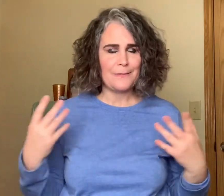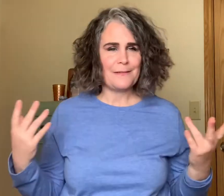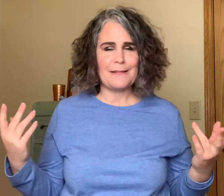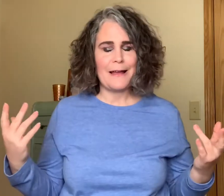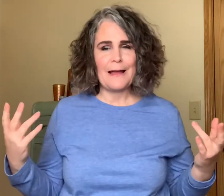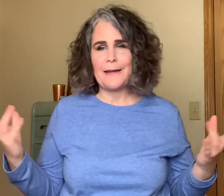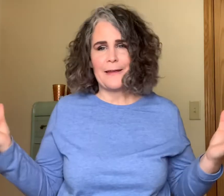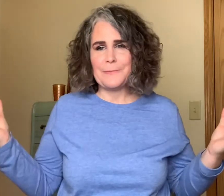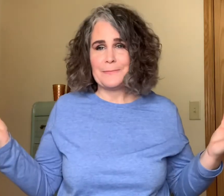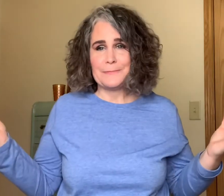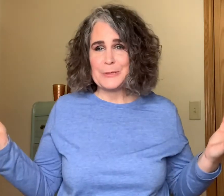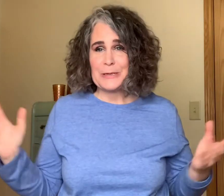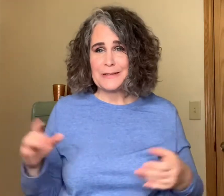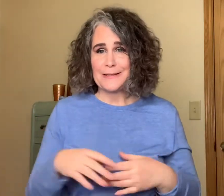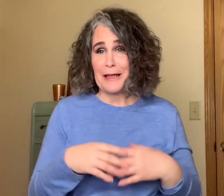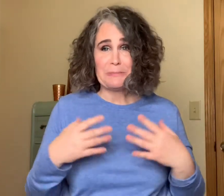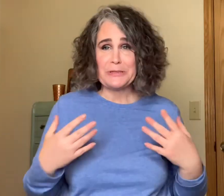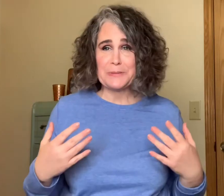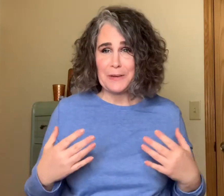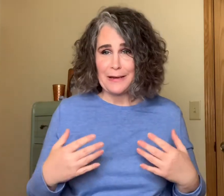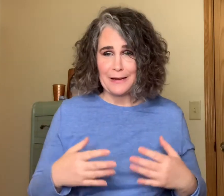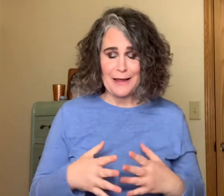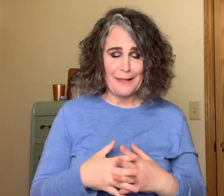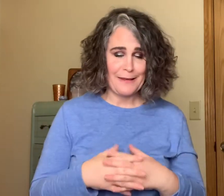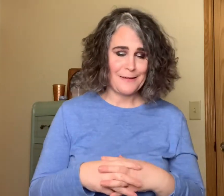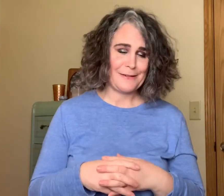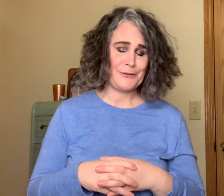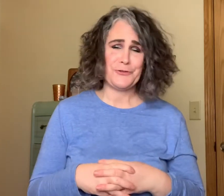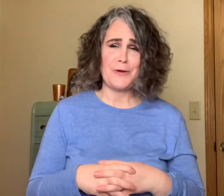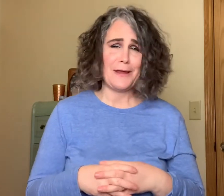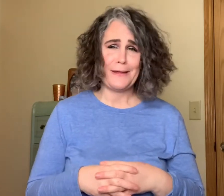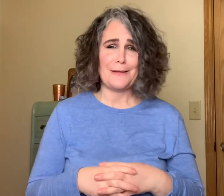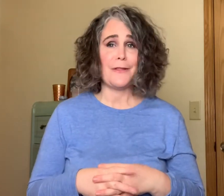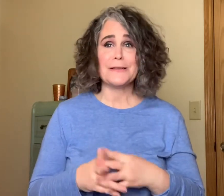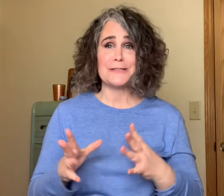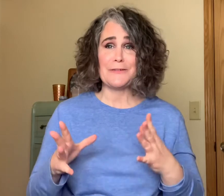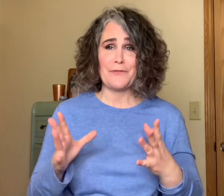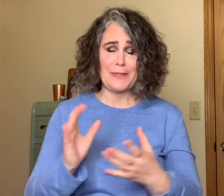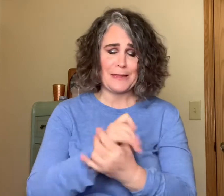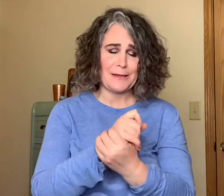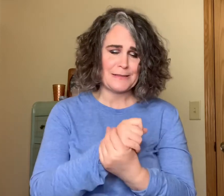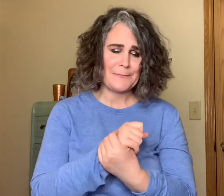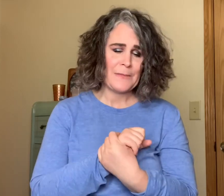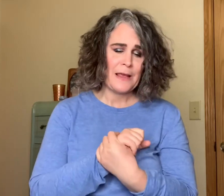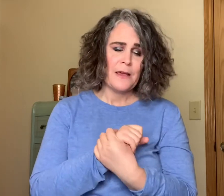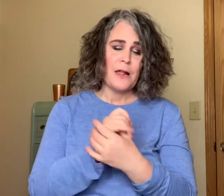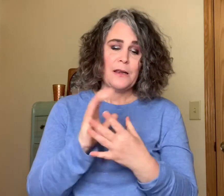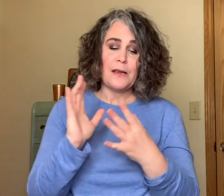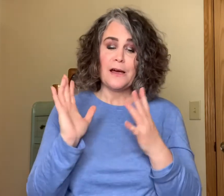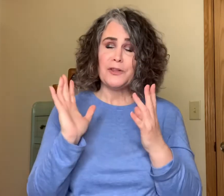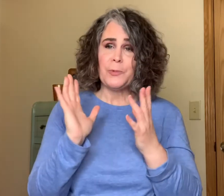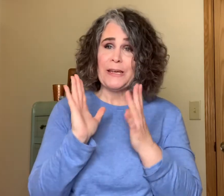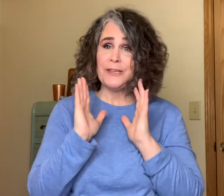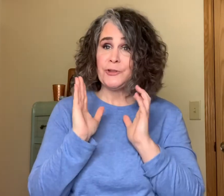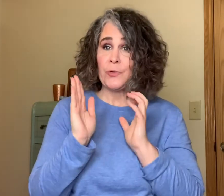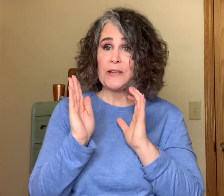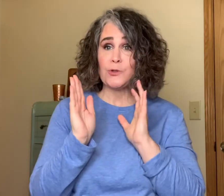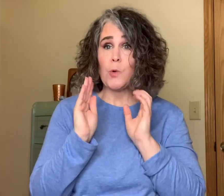I'm just I'm just me I like to try lots of different things La Nuit Tresor